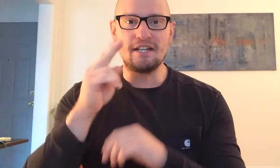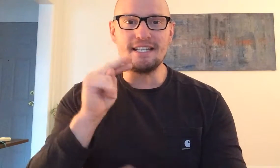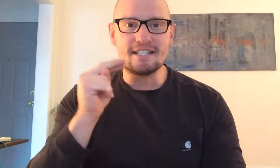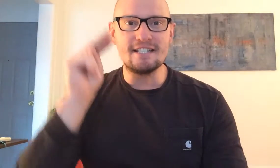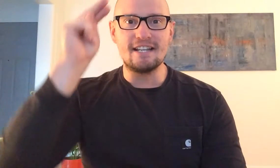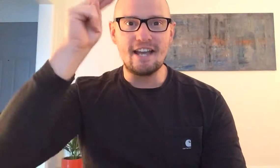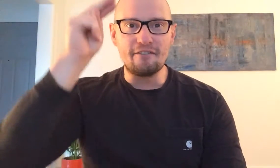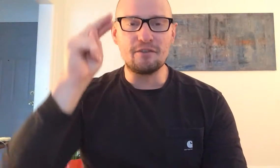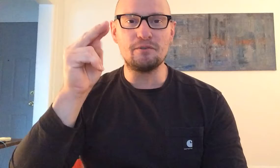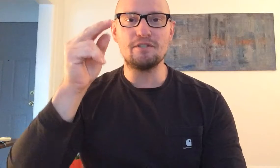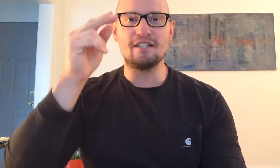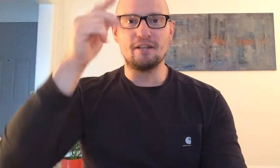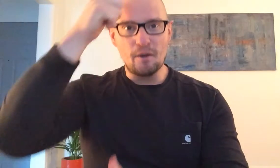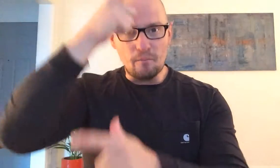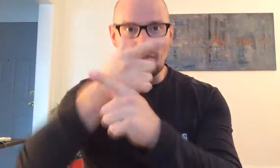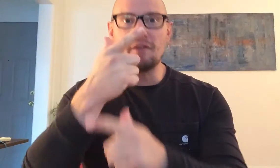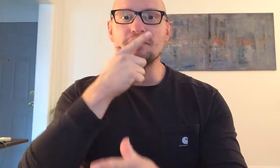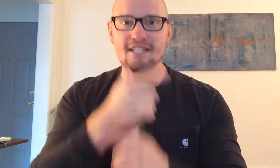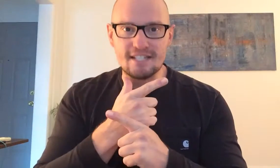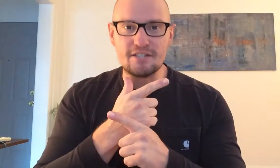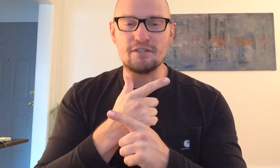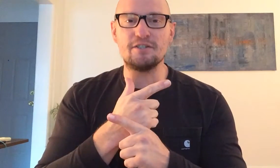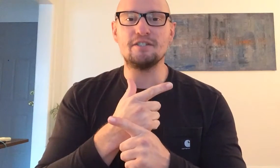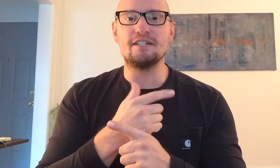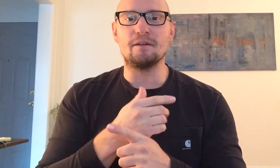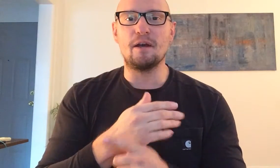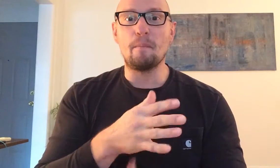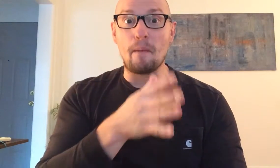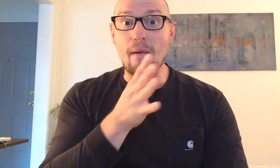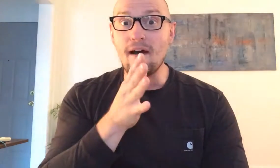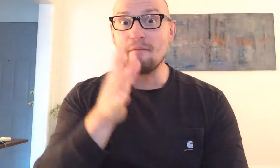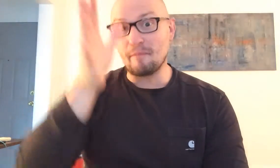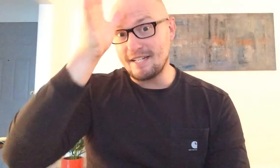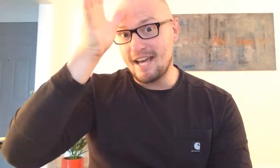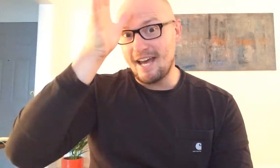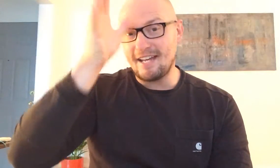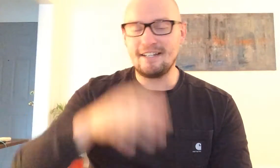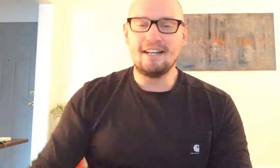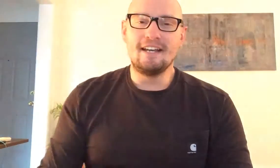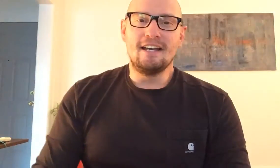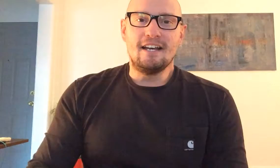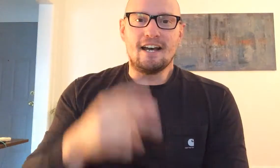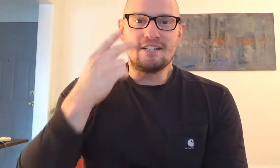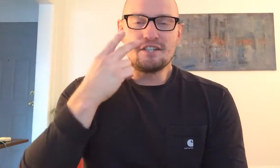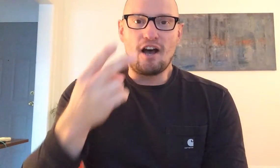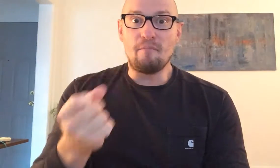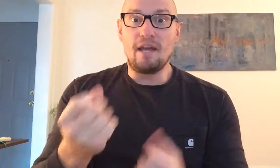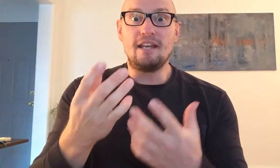nieces and nephews and brothers and sisters and my mom and my dad I saw many